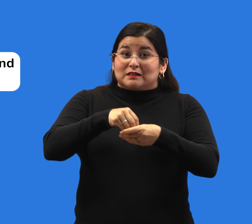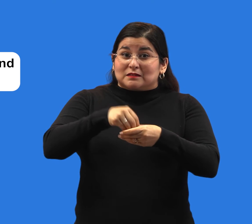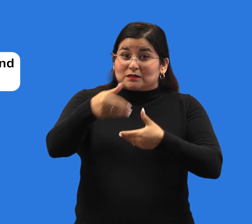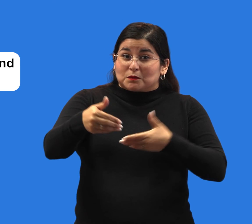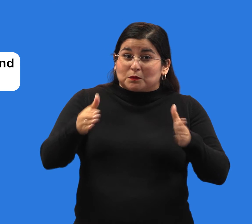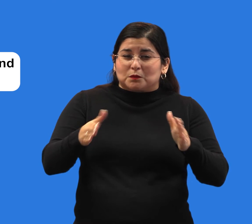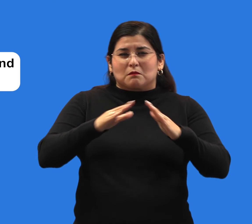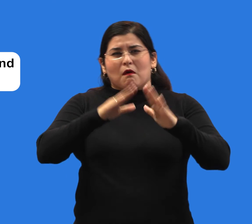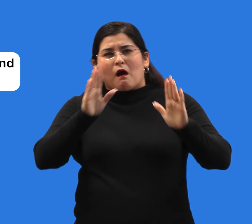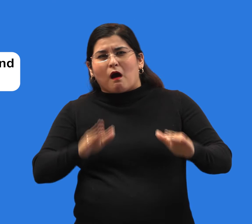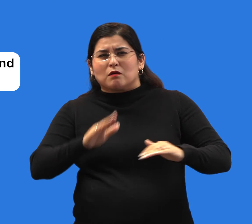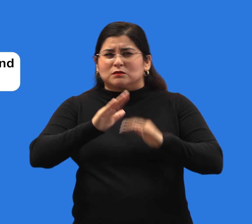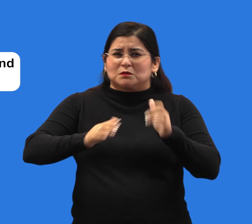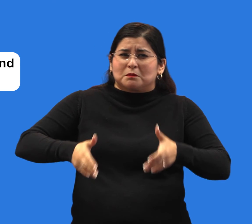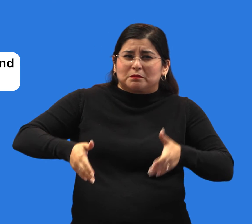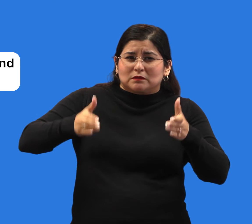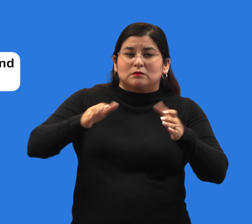And washing your hands often.